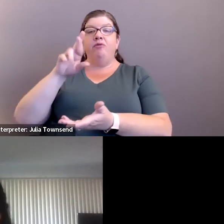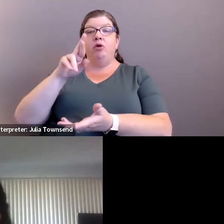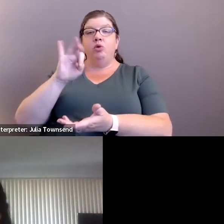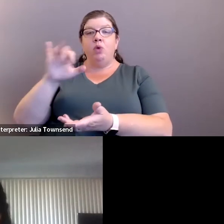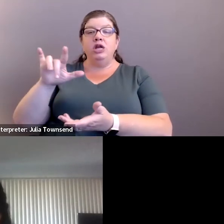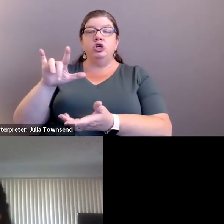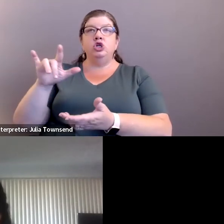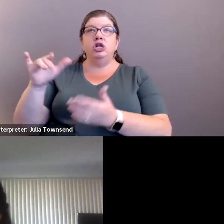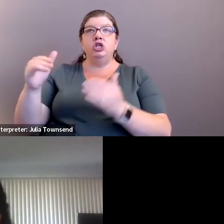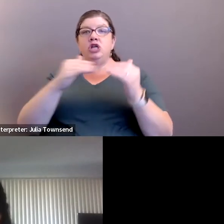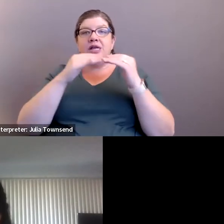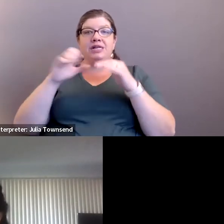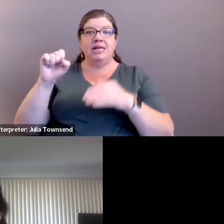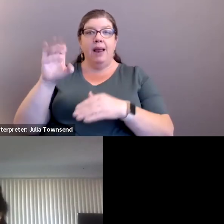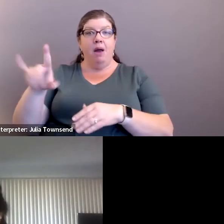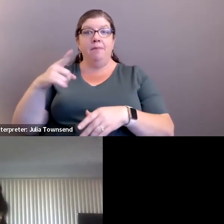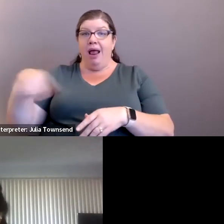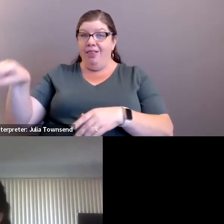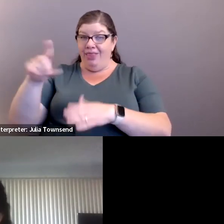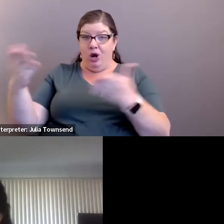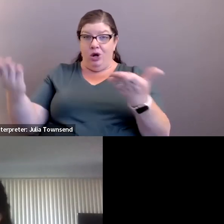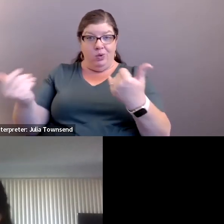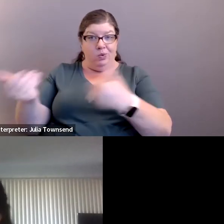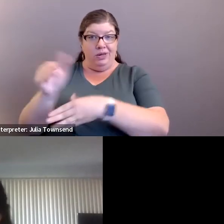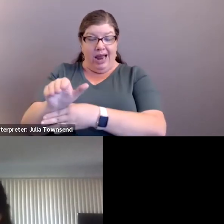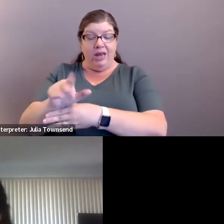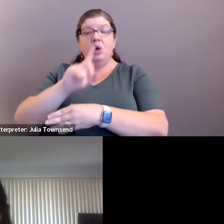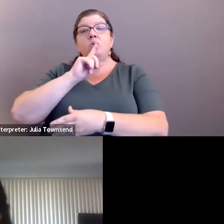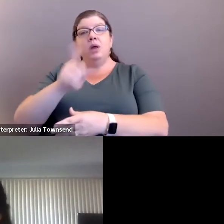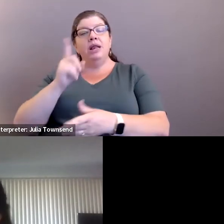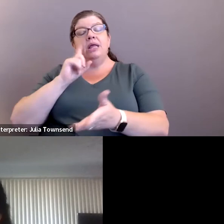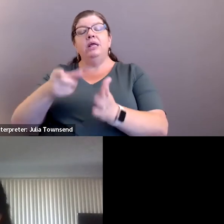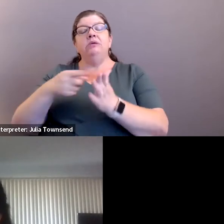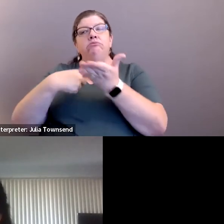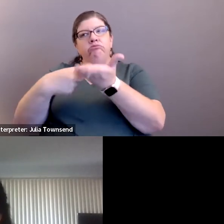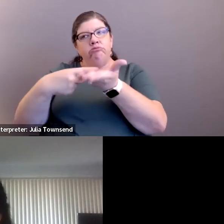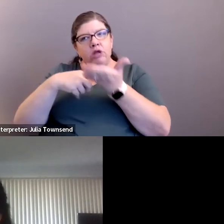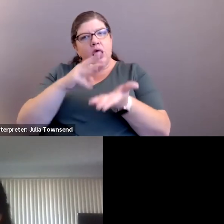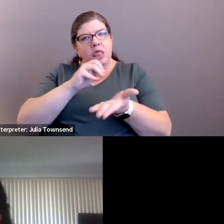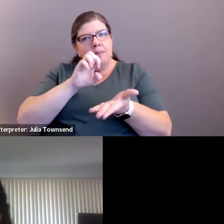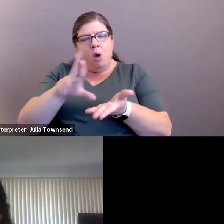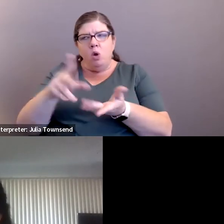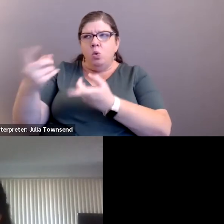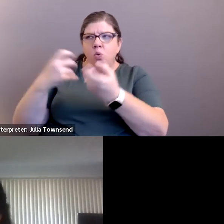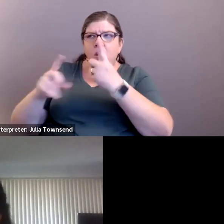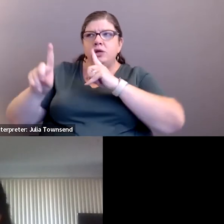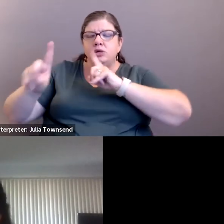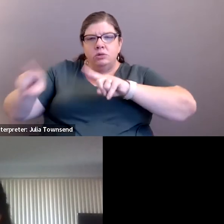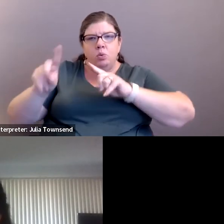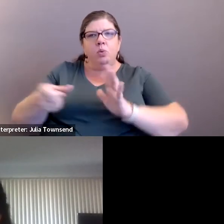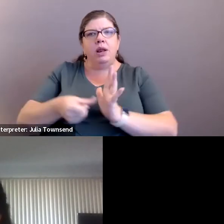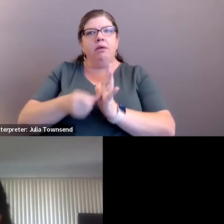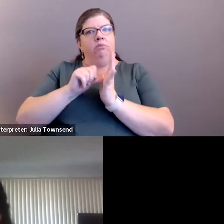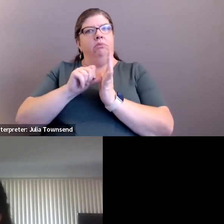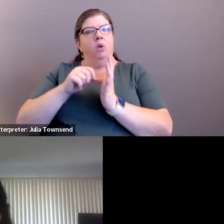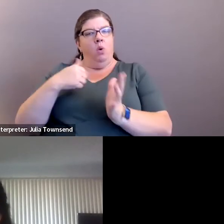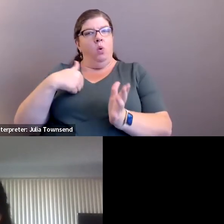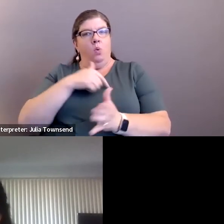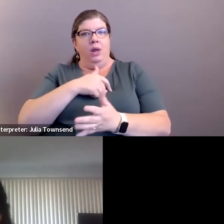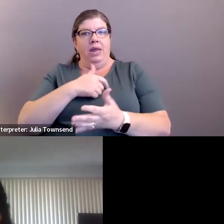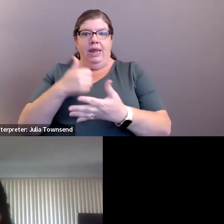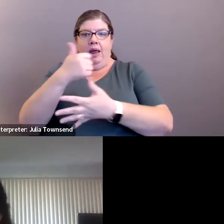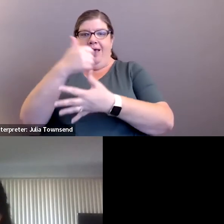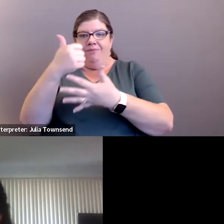Barbara, and I believe they are here tonight, and really went over the MOU, answered questions, really highlighting that we have